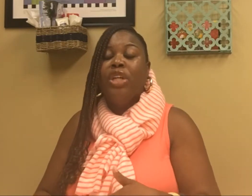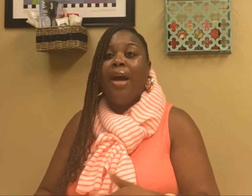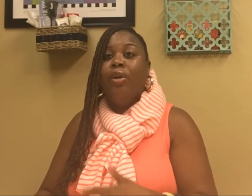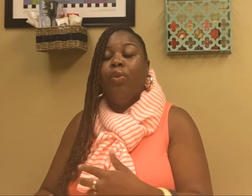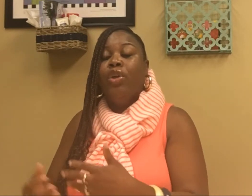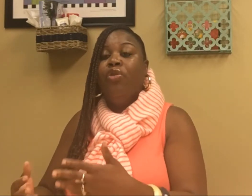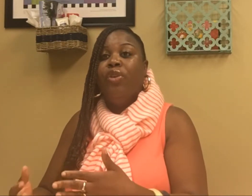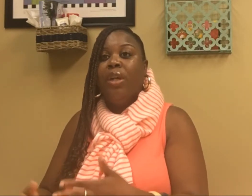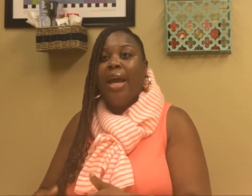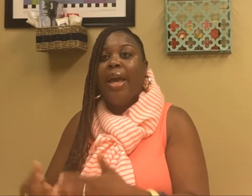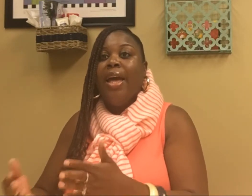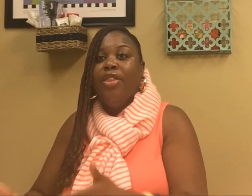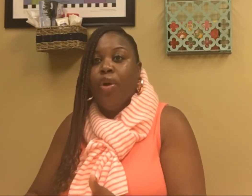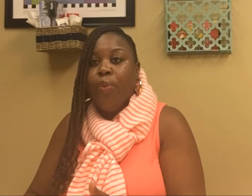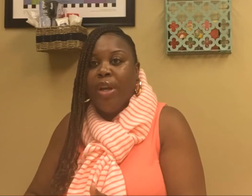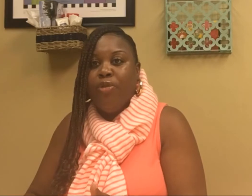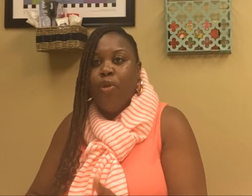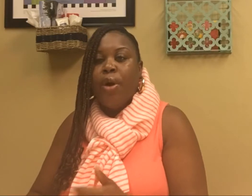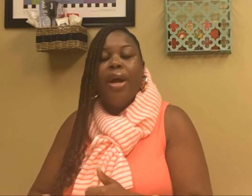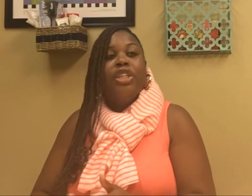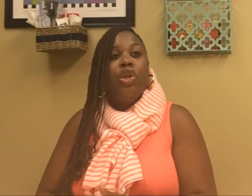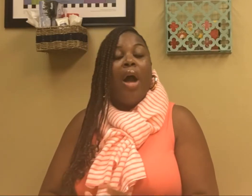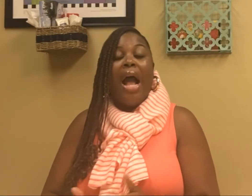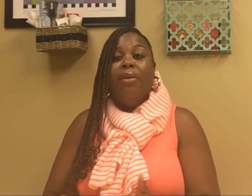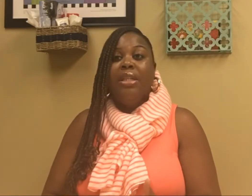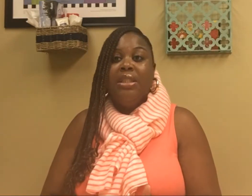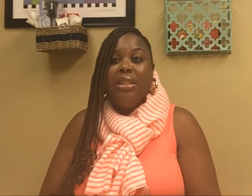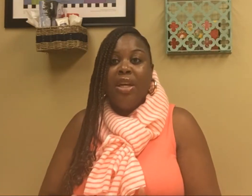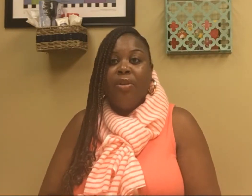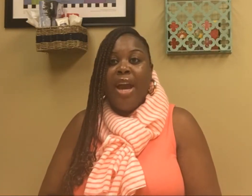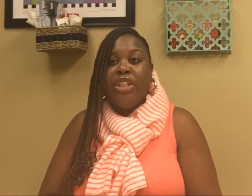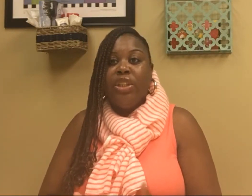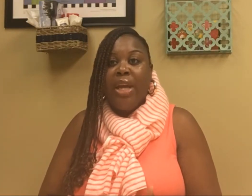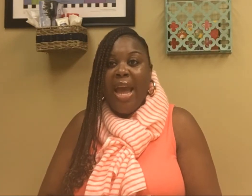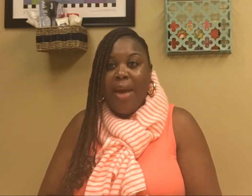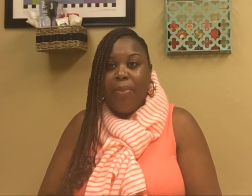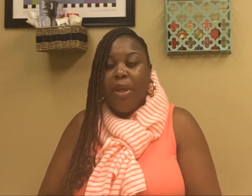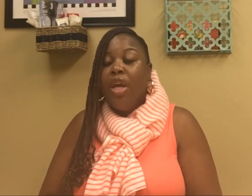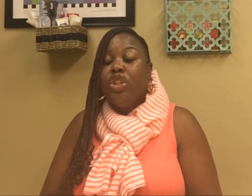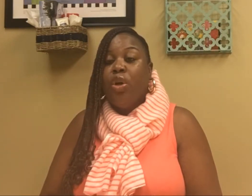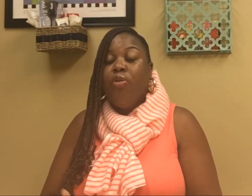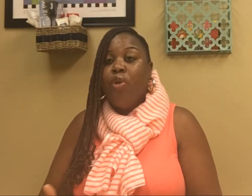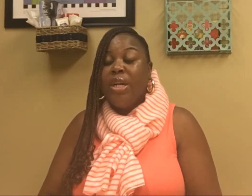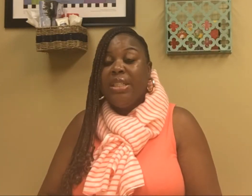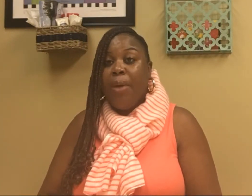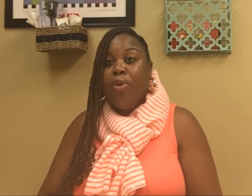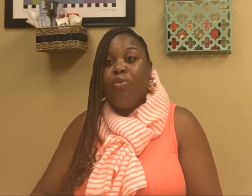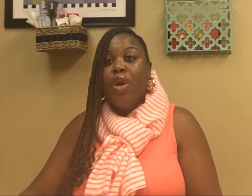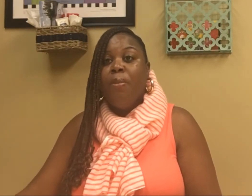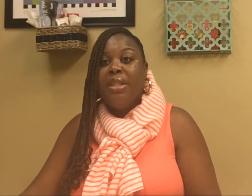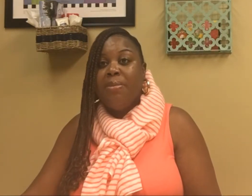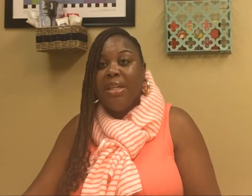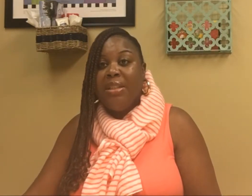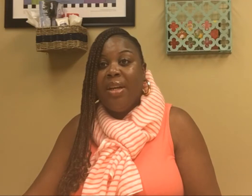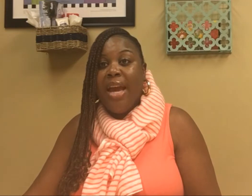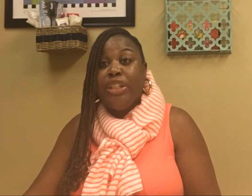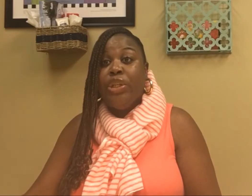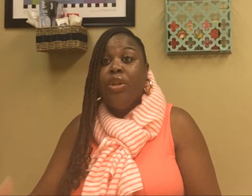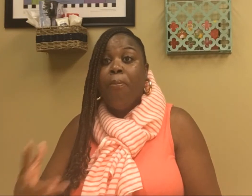child and what you feel like they're ready for. So how does this interaction happen? So for example, if we go back to my son, Ashton, the